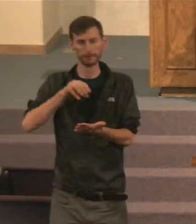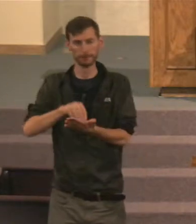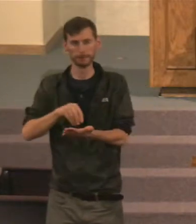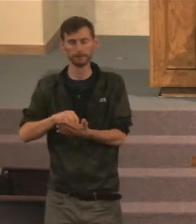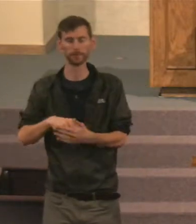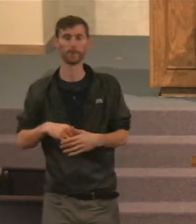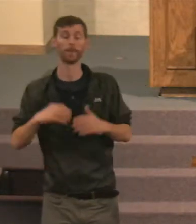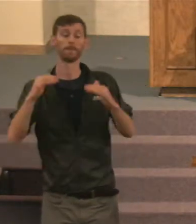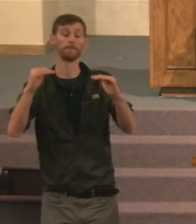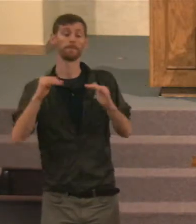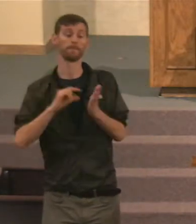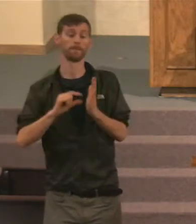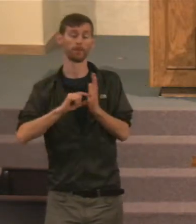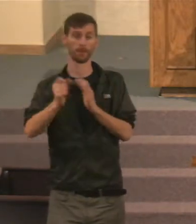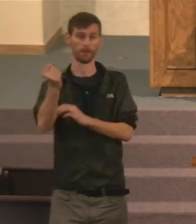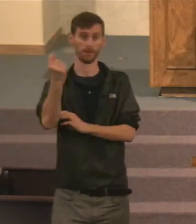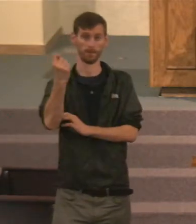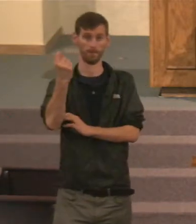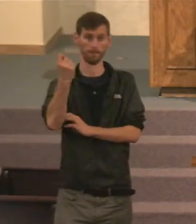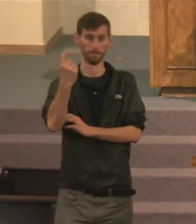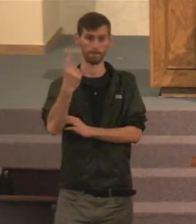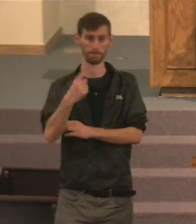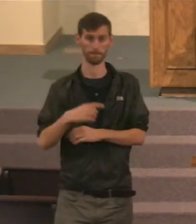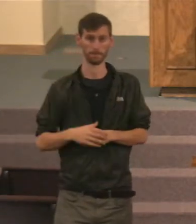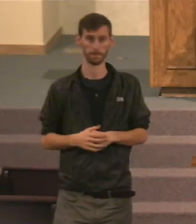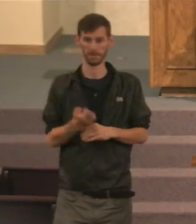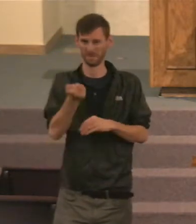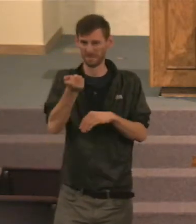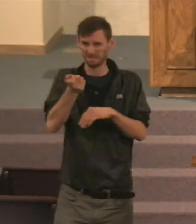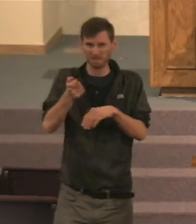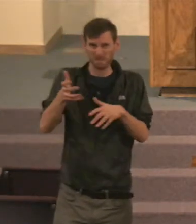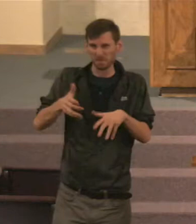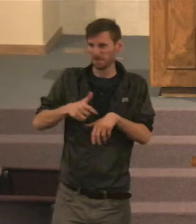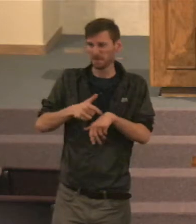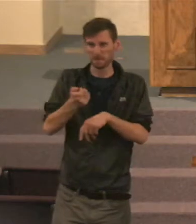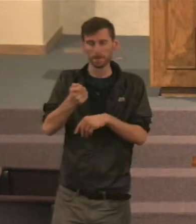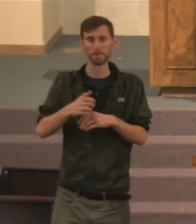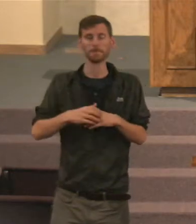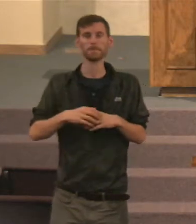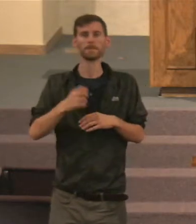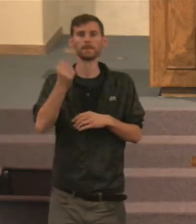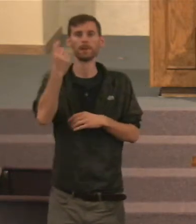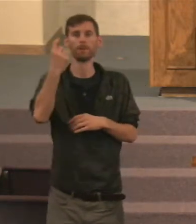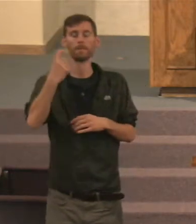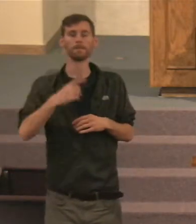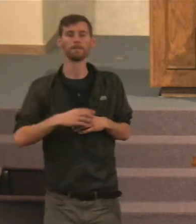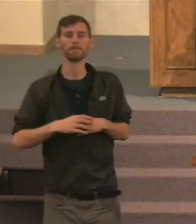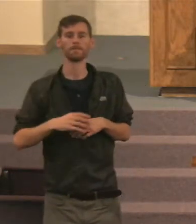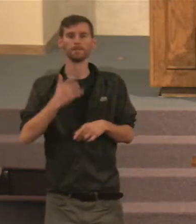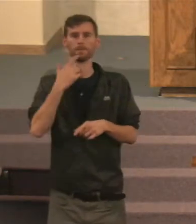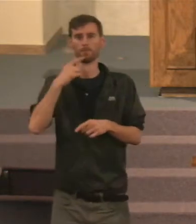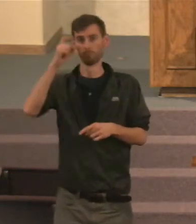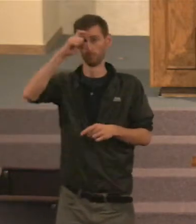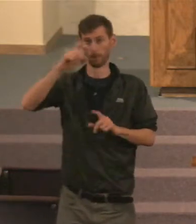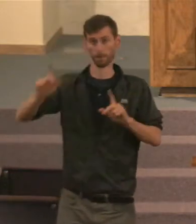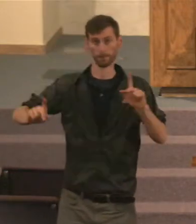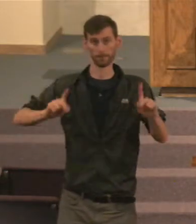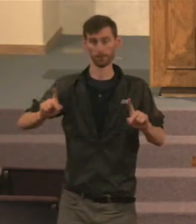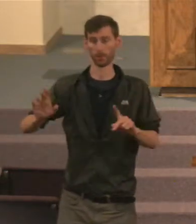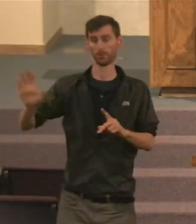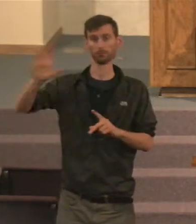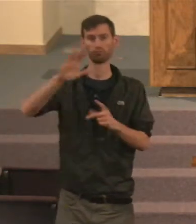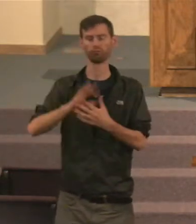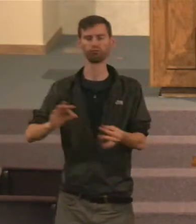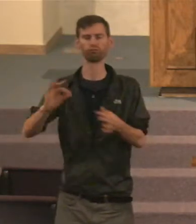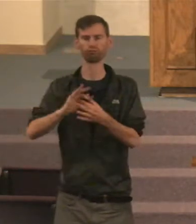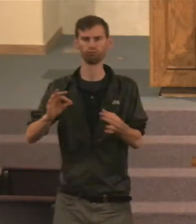Then verse 11, And just have time, To mention this, He says, The sayings of the wise, Are like goads, And like nails, Firmly